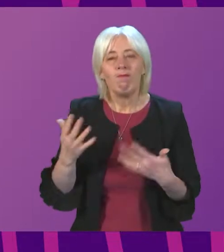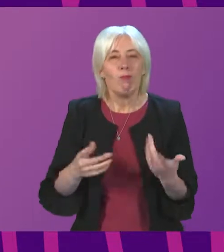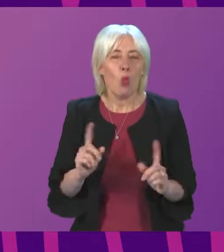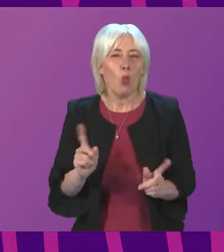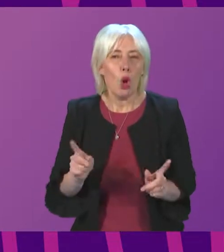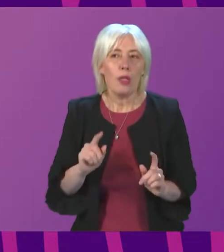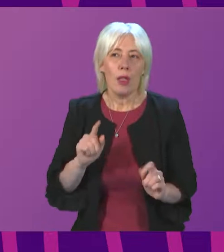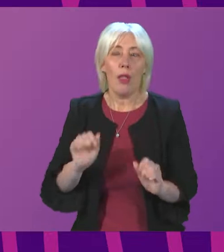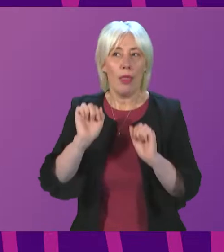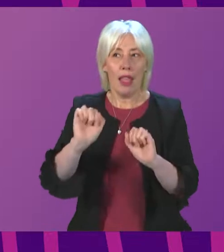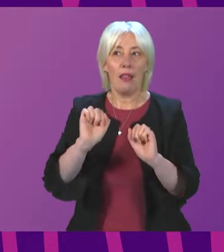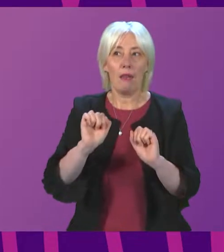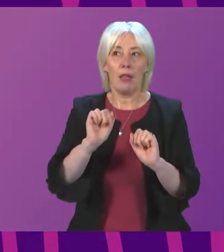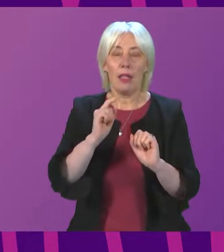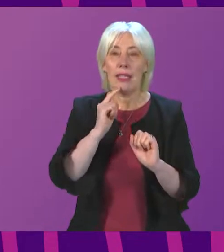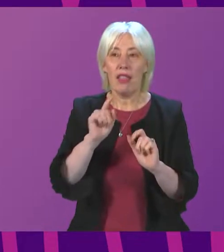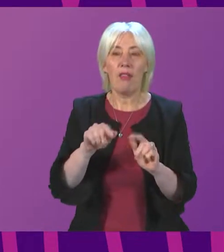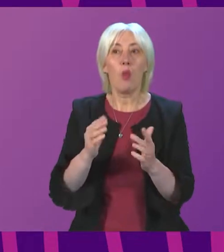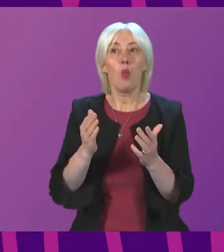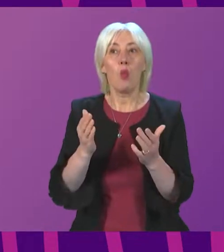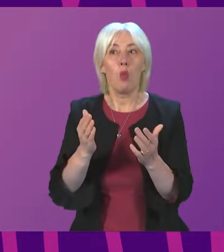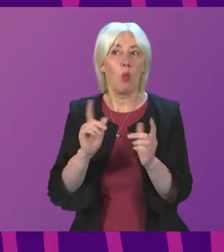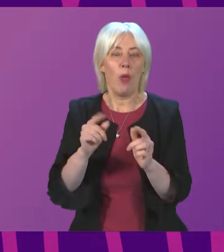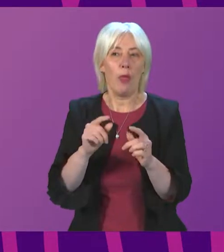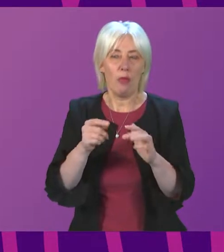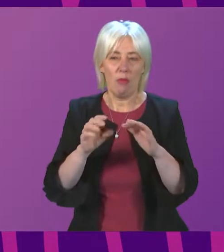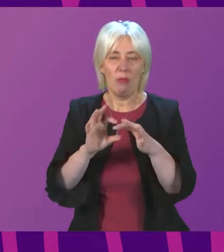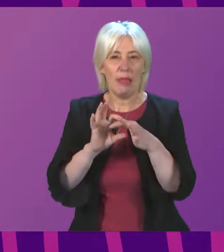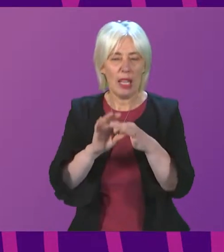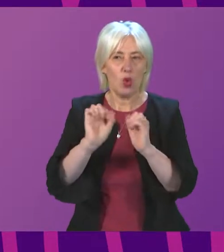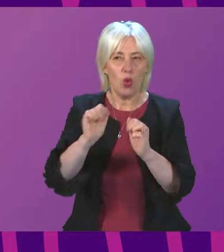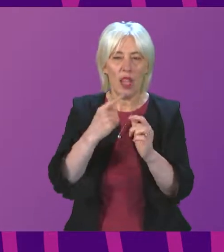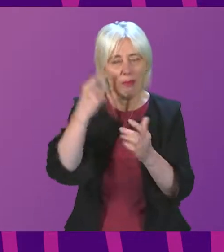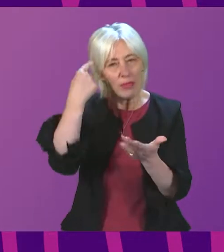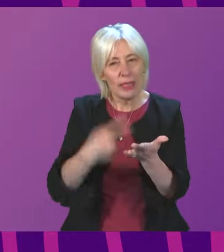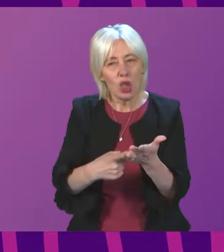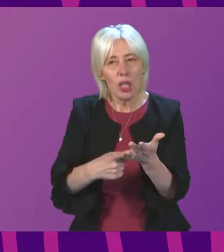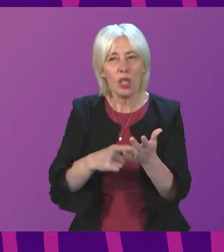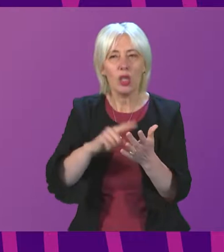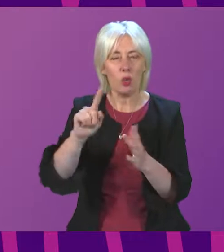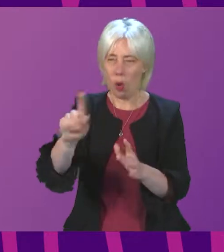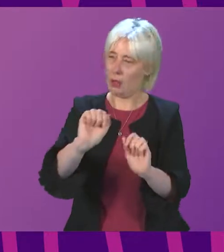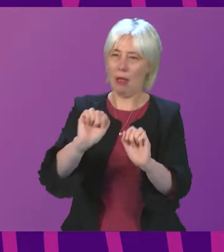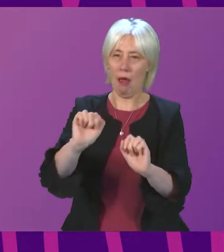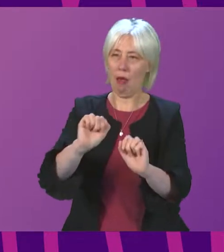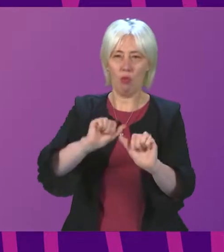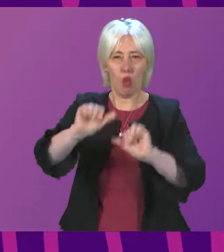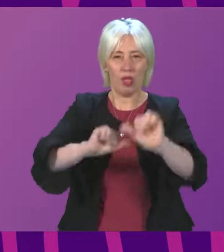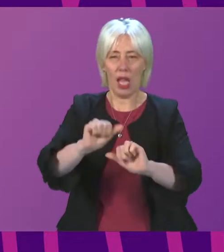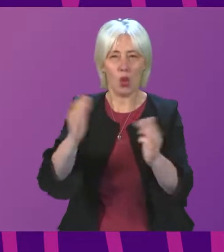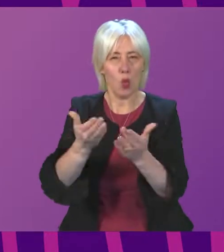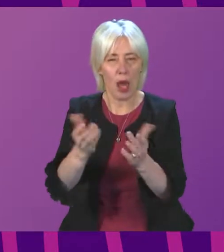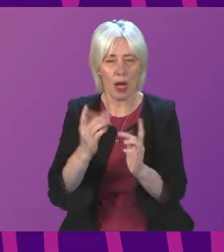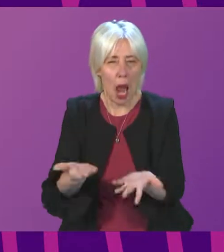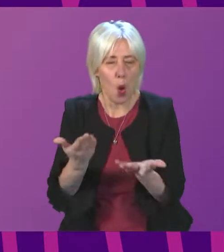welcome they've given and what underpins that and where they now sit in that process. It may well be that would lead to